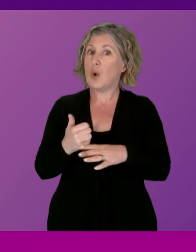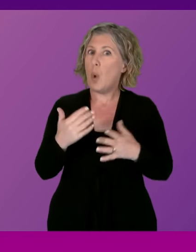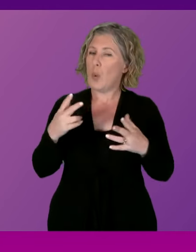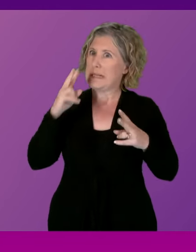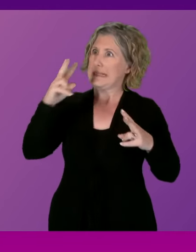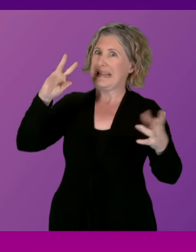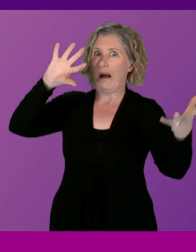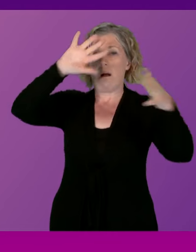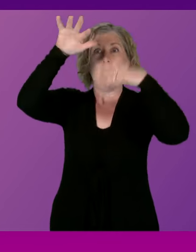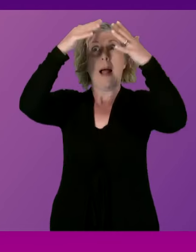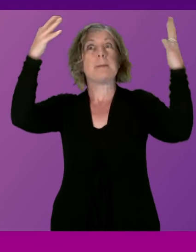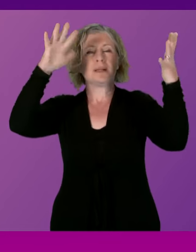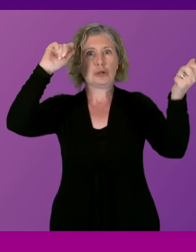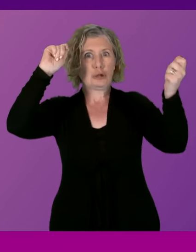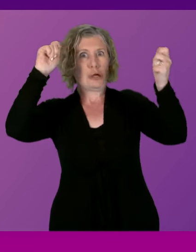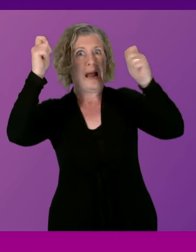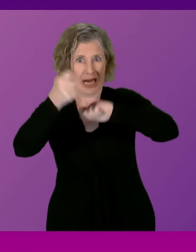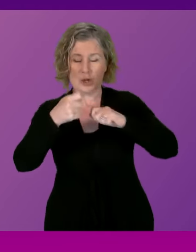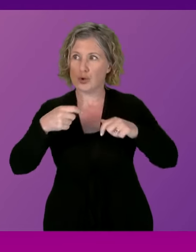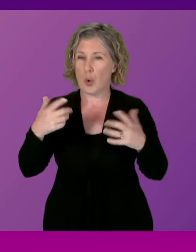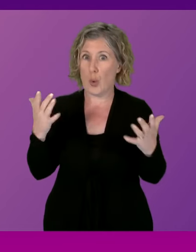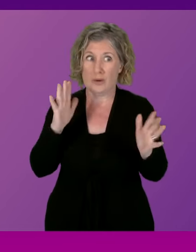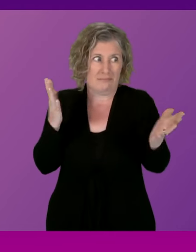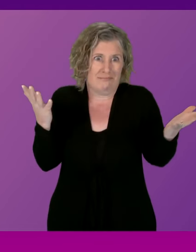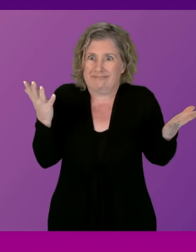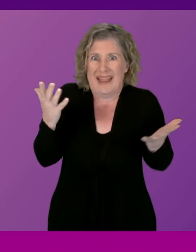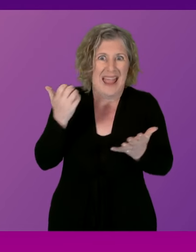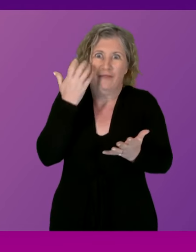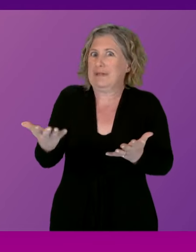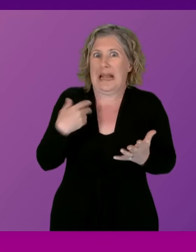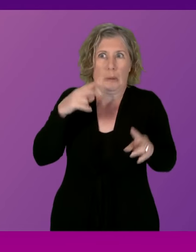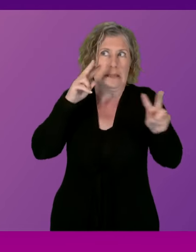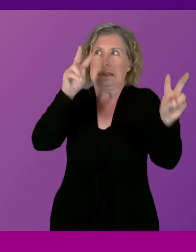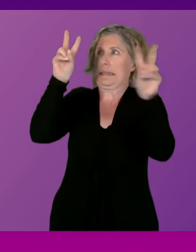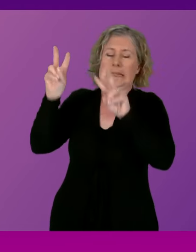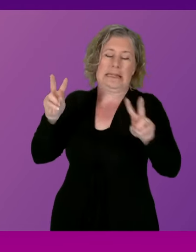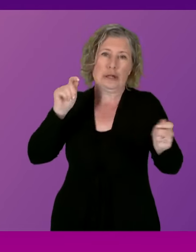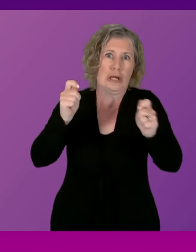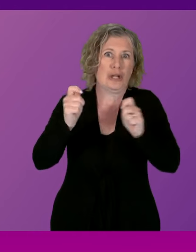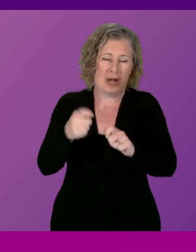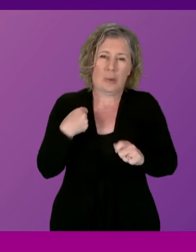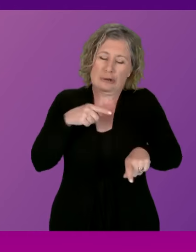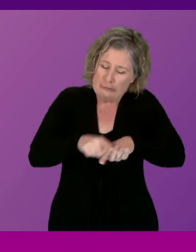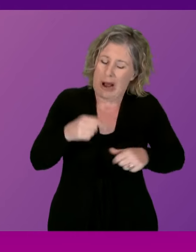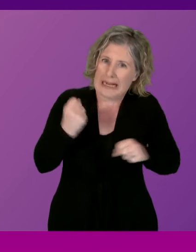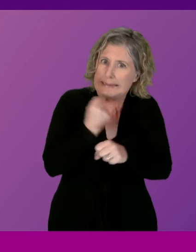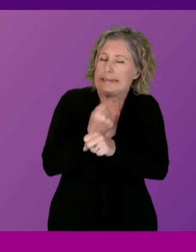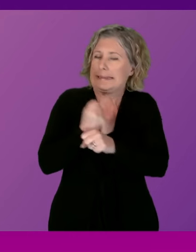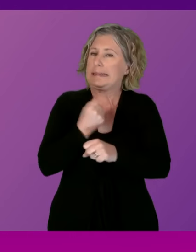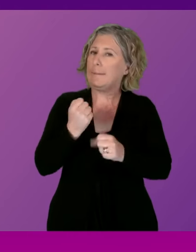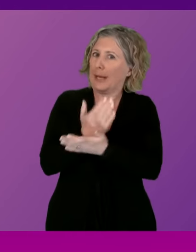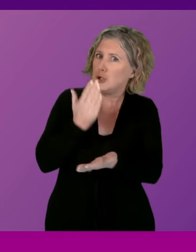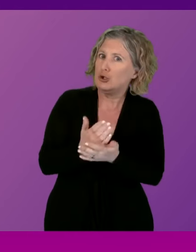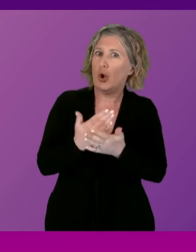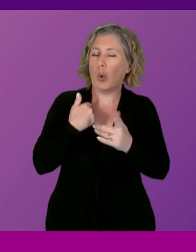we can all see in front of us almost every single day, that we do everything we possibly can to